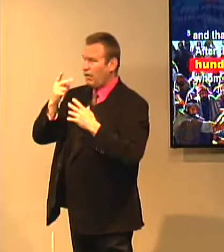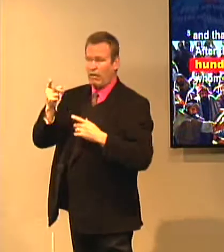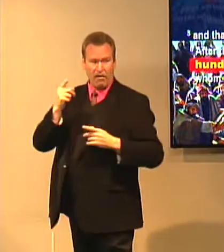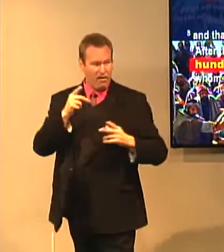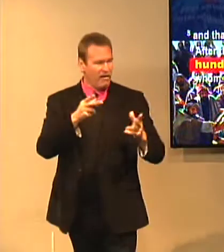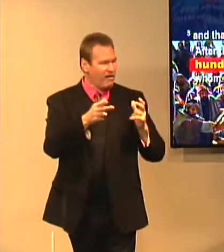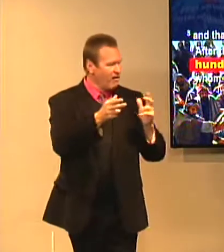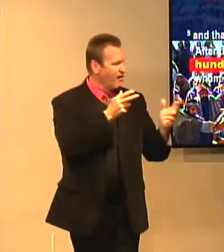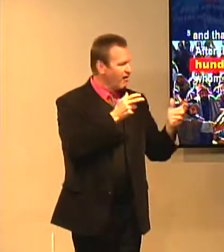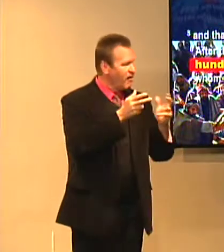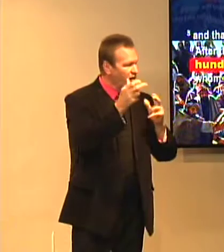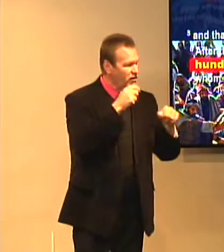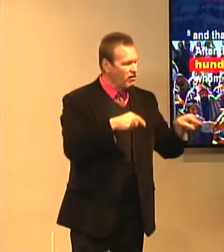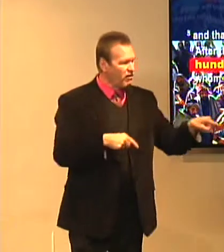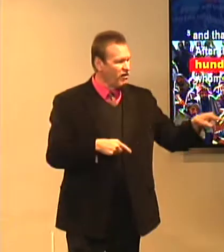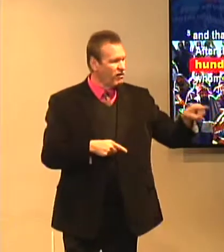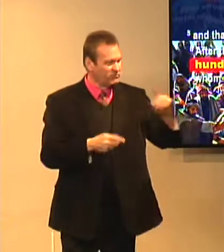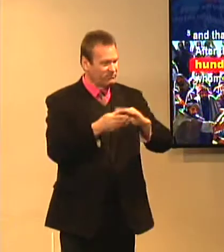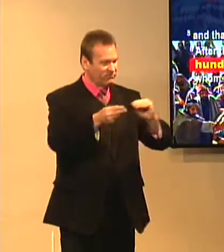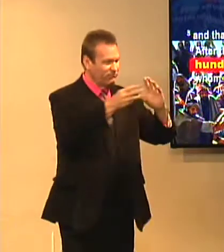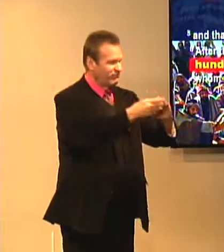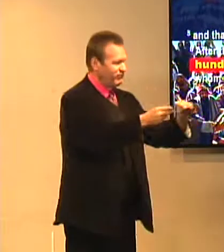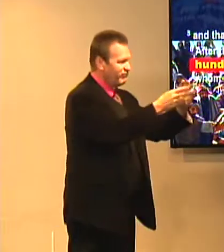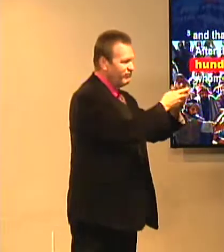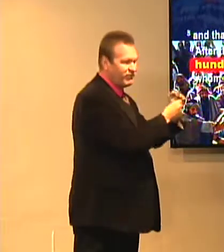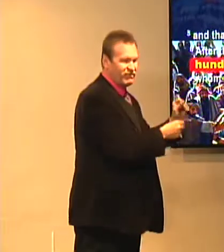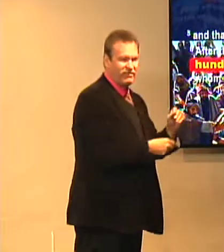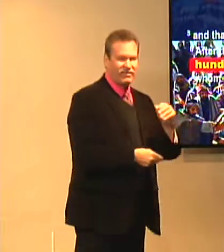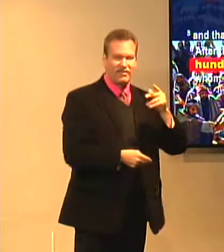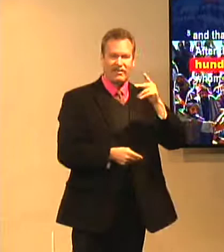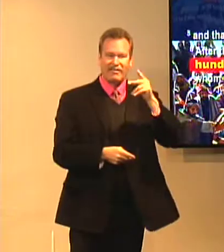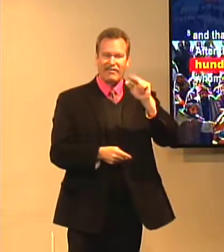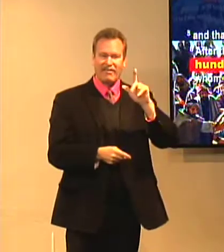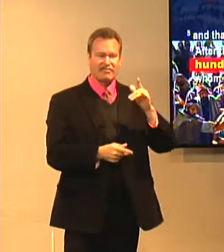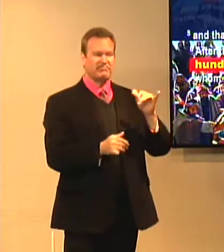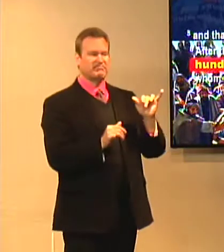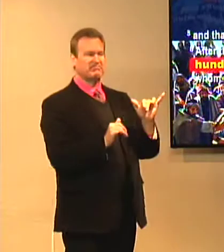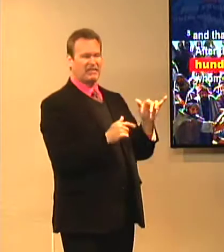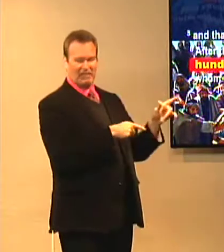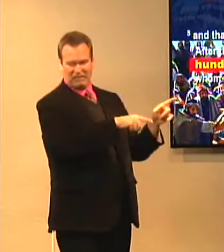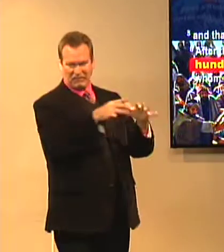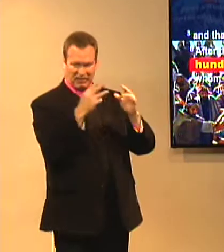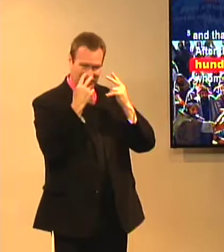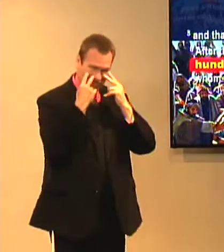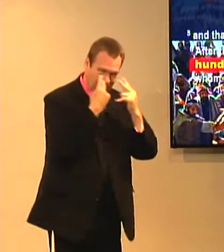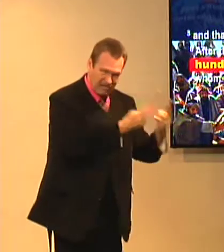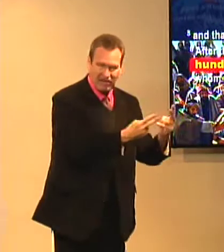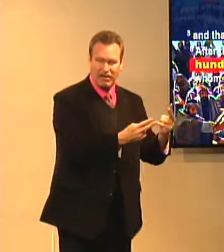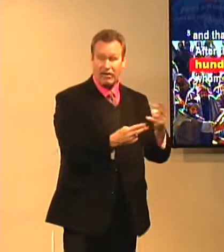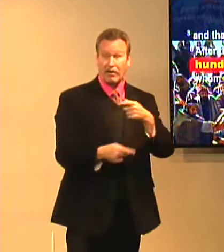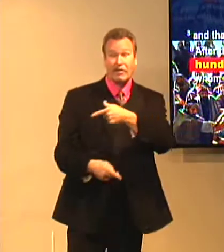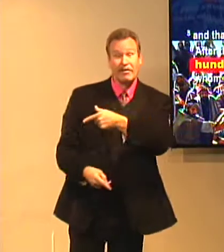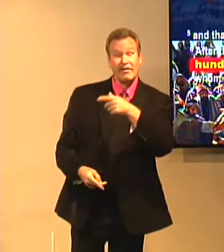and they come and come to be with him at this point. Paul witnessed this and could see this.